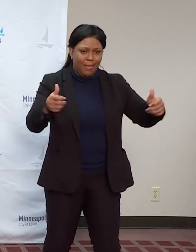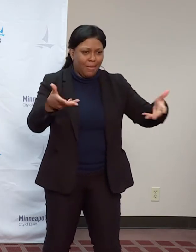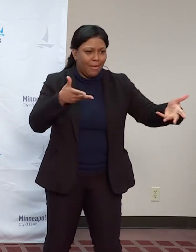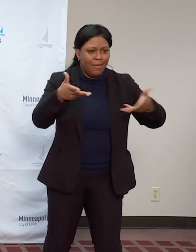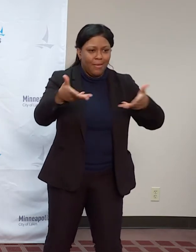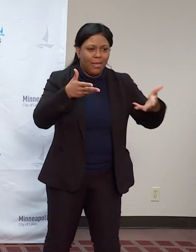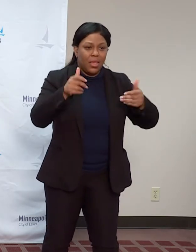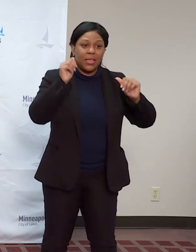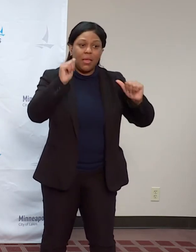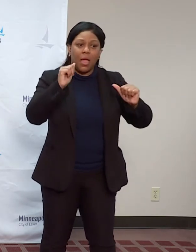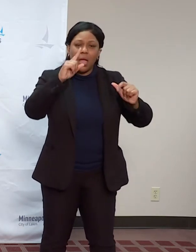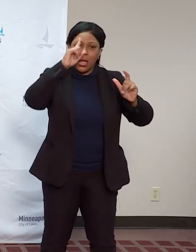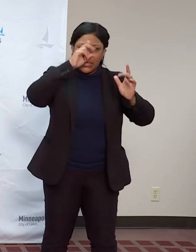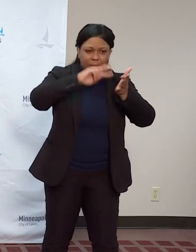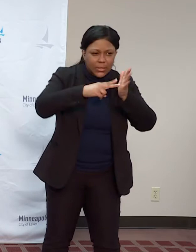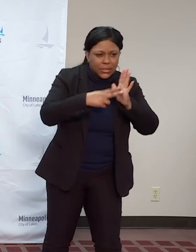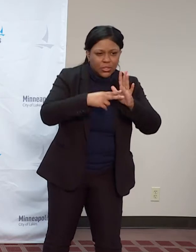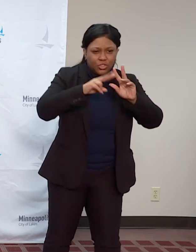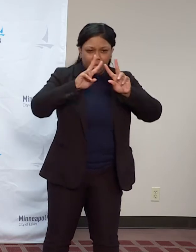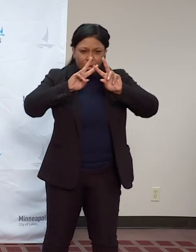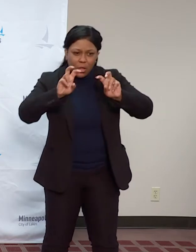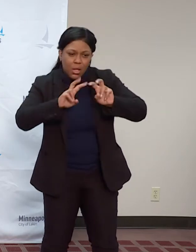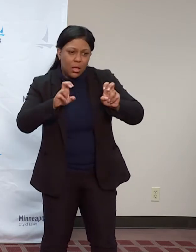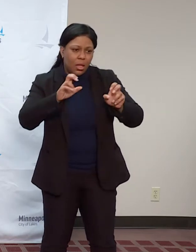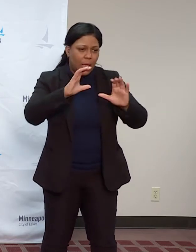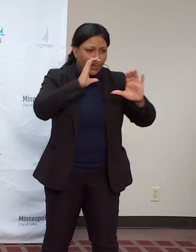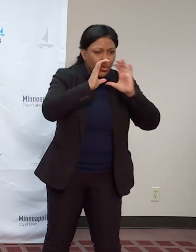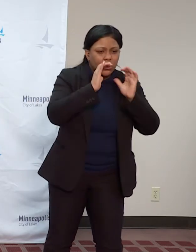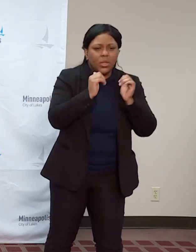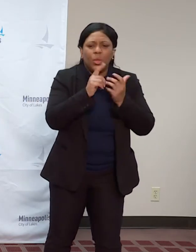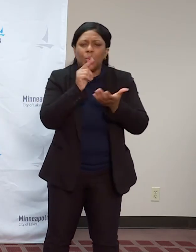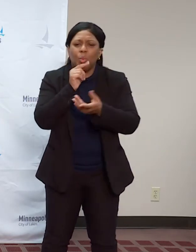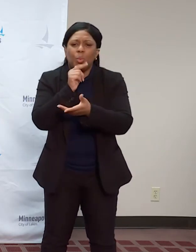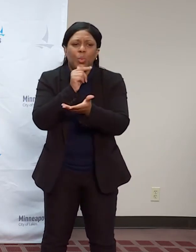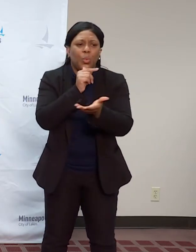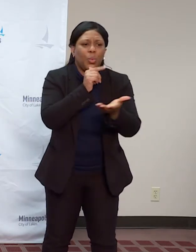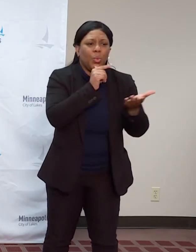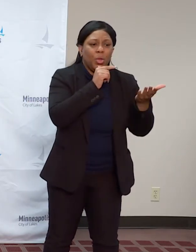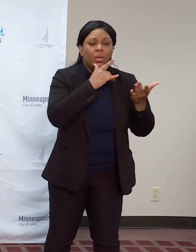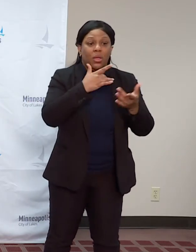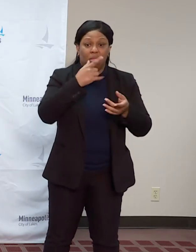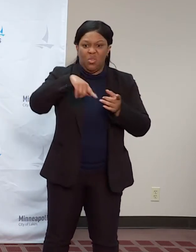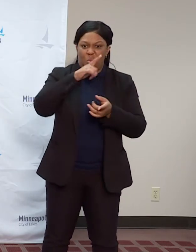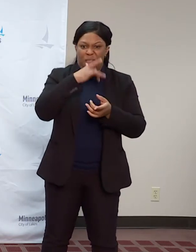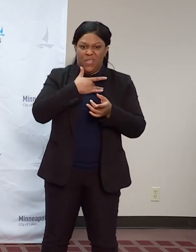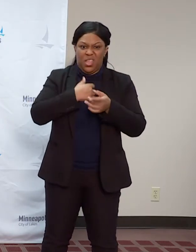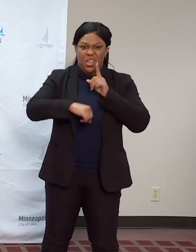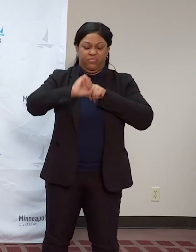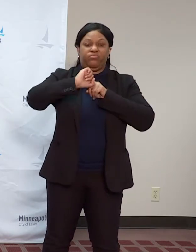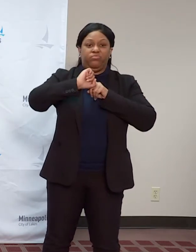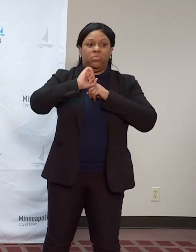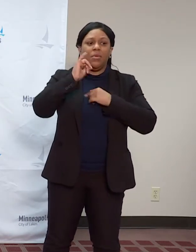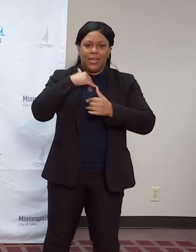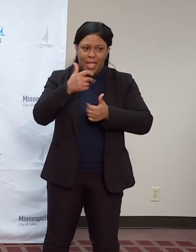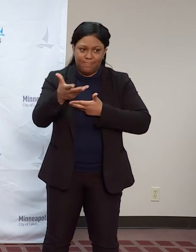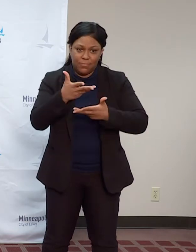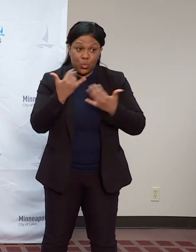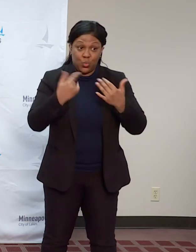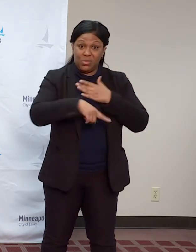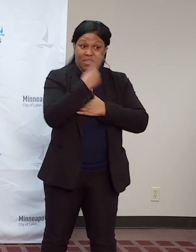with our affected communities. I believe today is a good first step. Thank you.